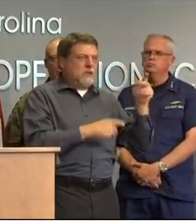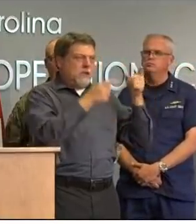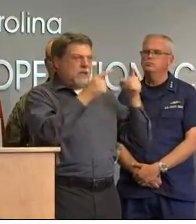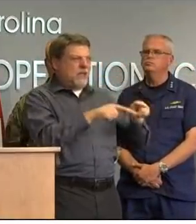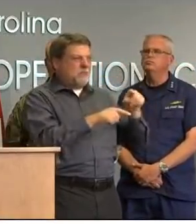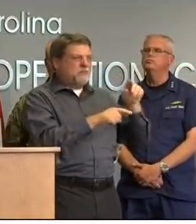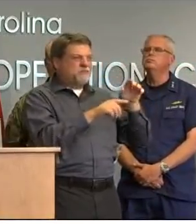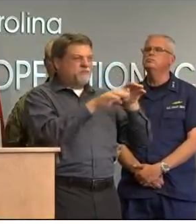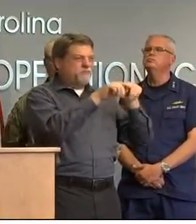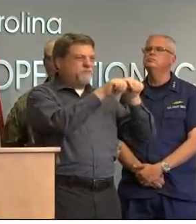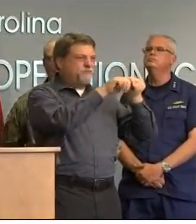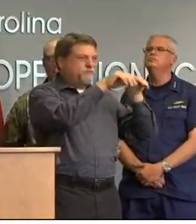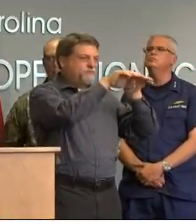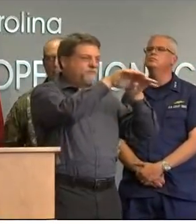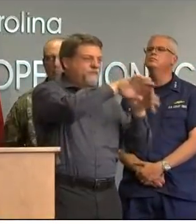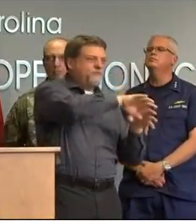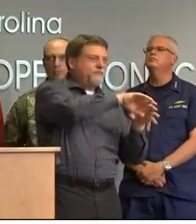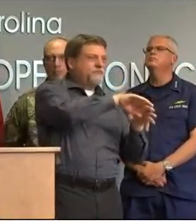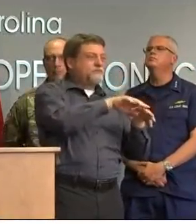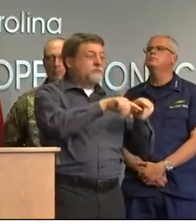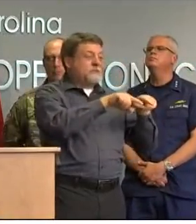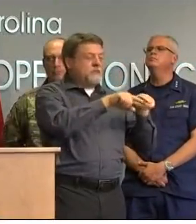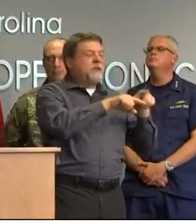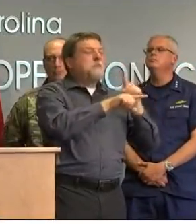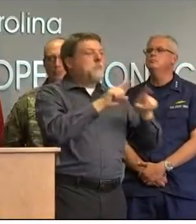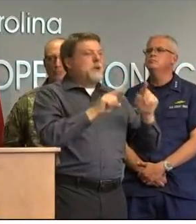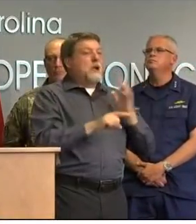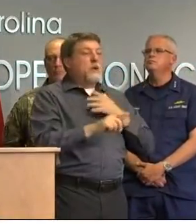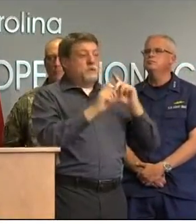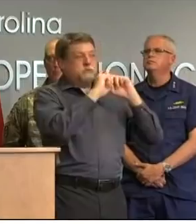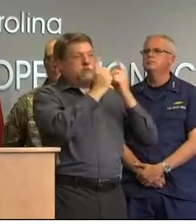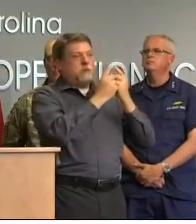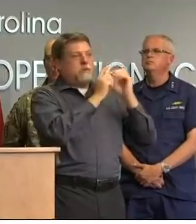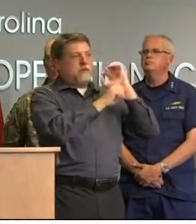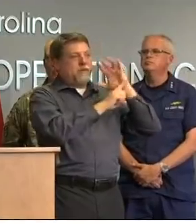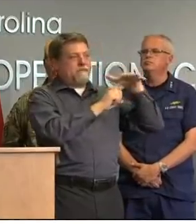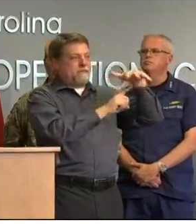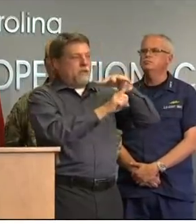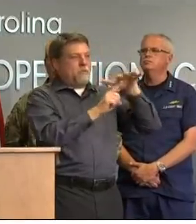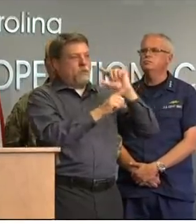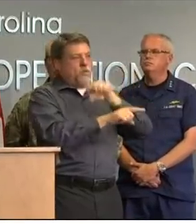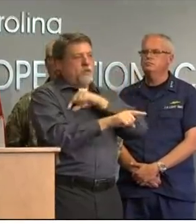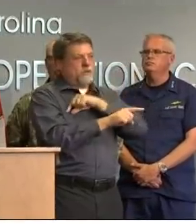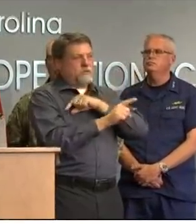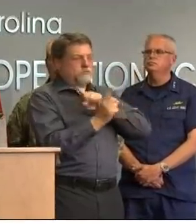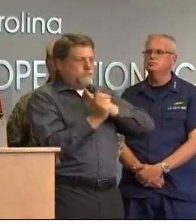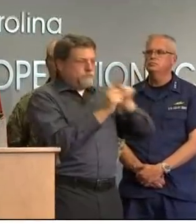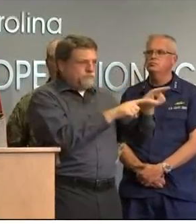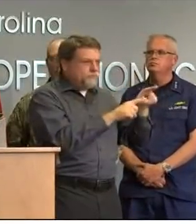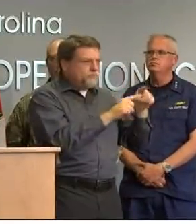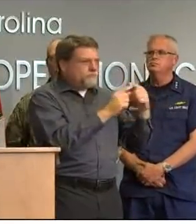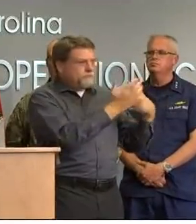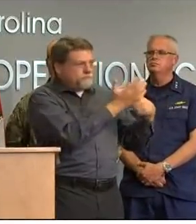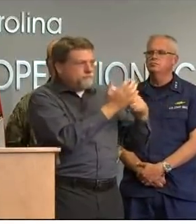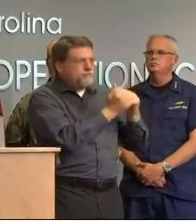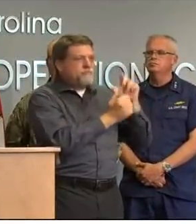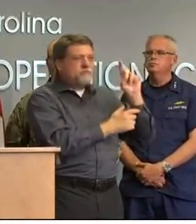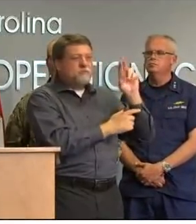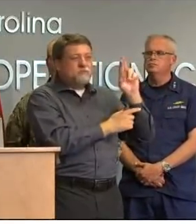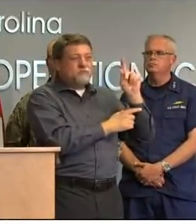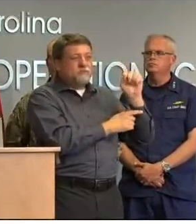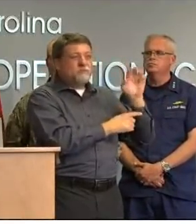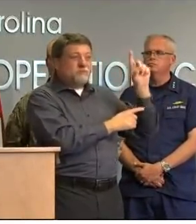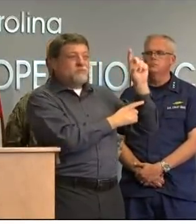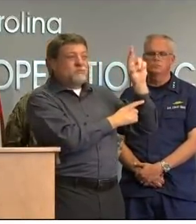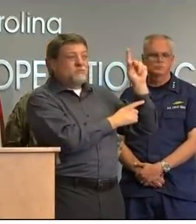of environmental quality is also is already uh made inquiries with duke i think duke has